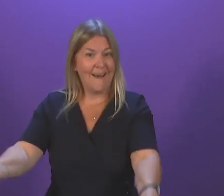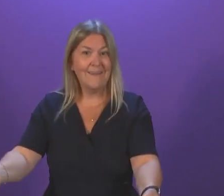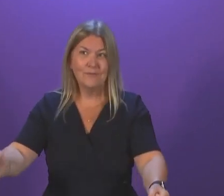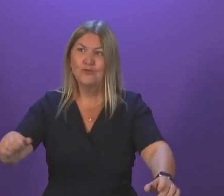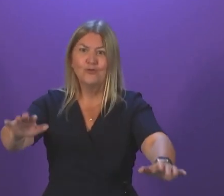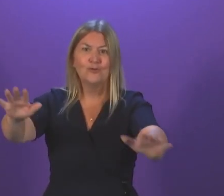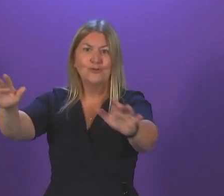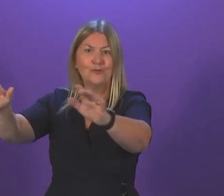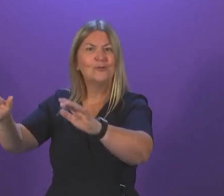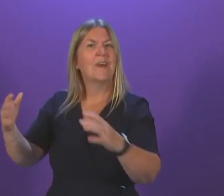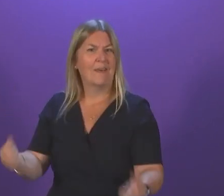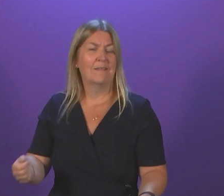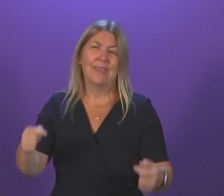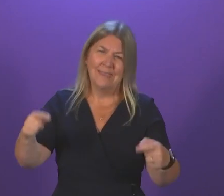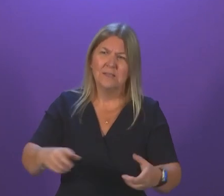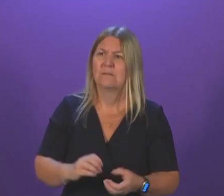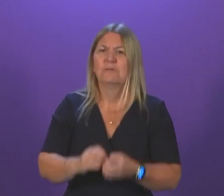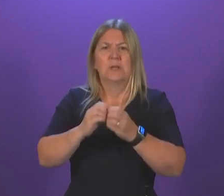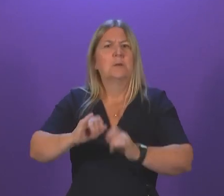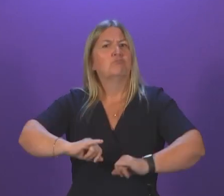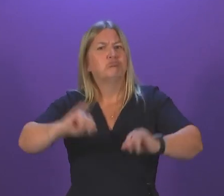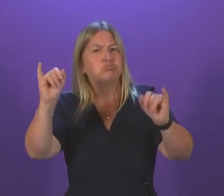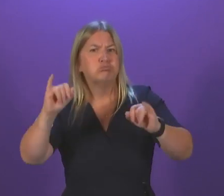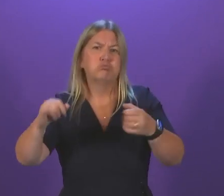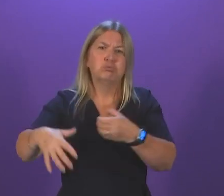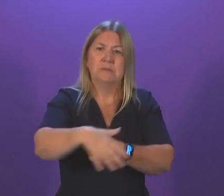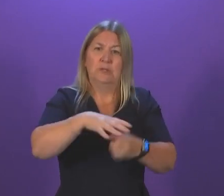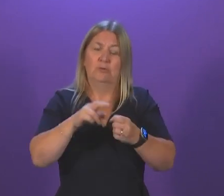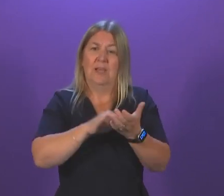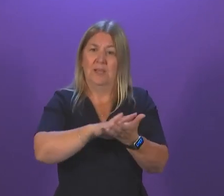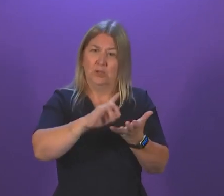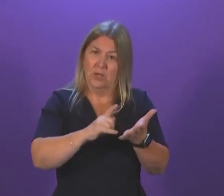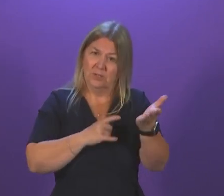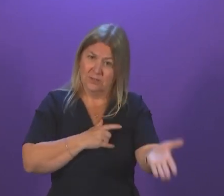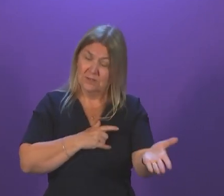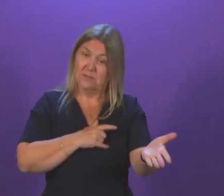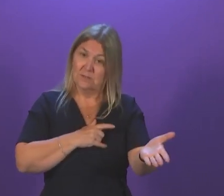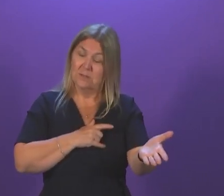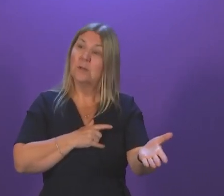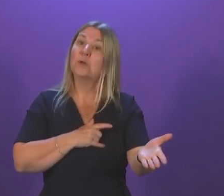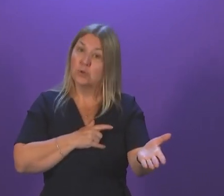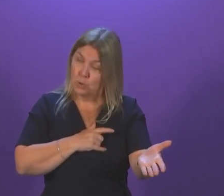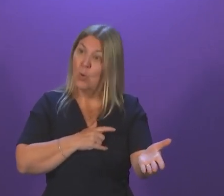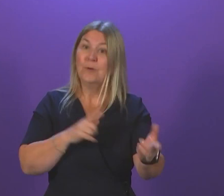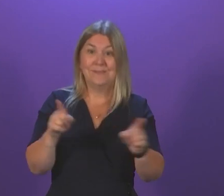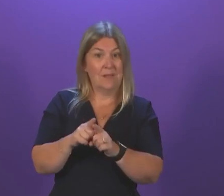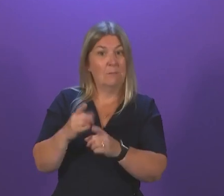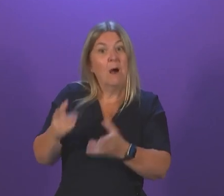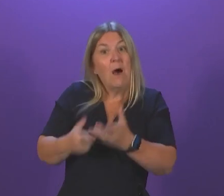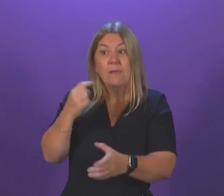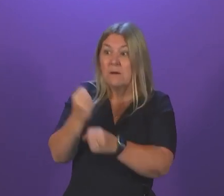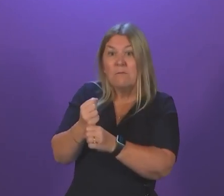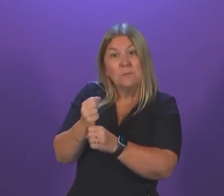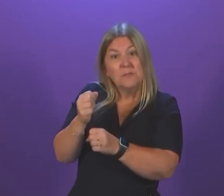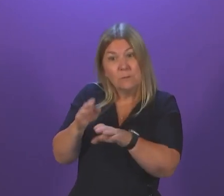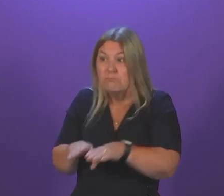the most extreme circumstances for our NHS. So we will continue to take the action in common with governments everywhere to support our NHS.